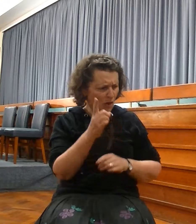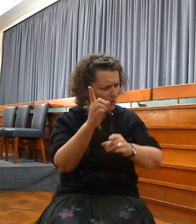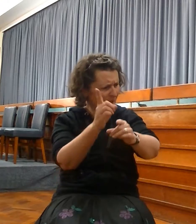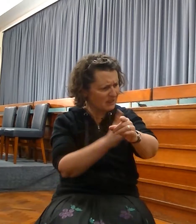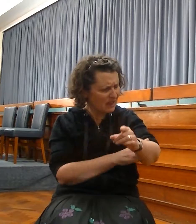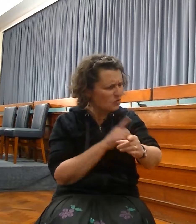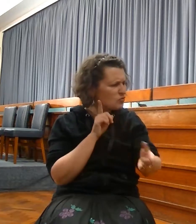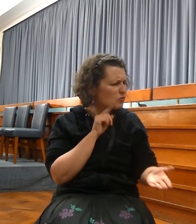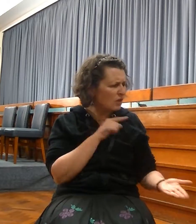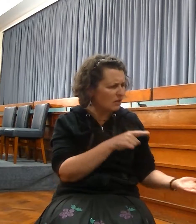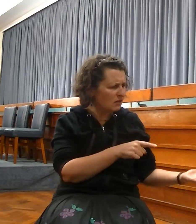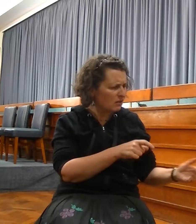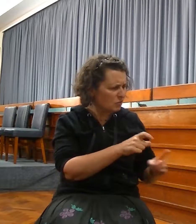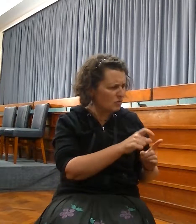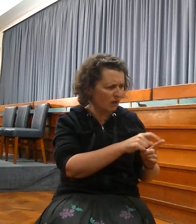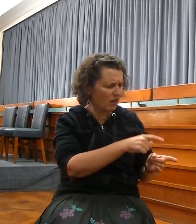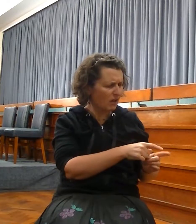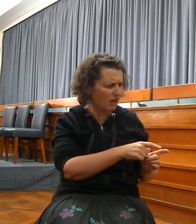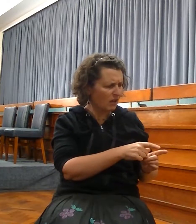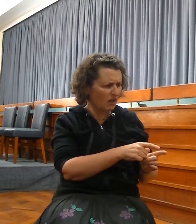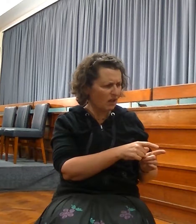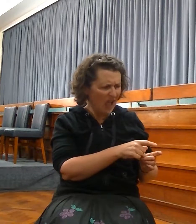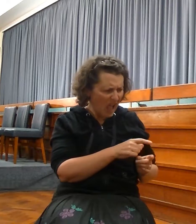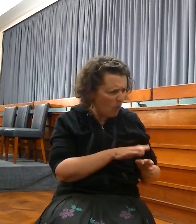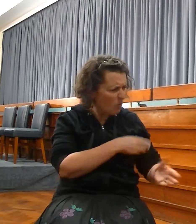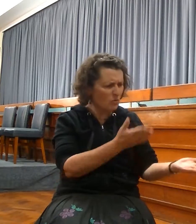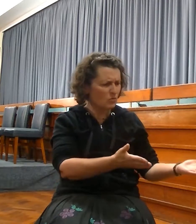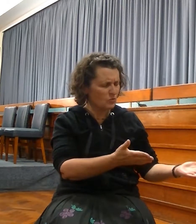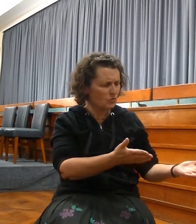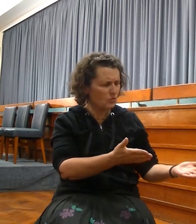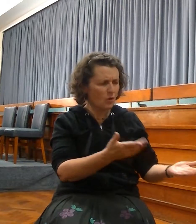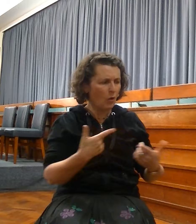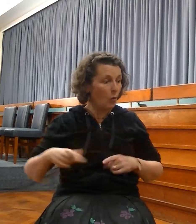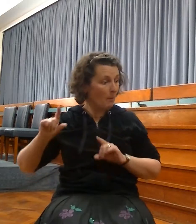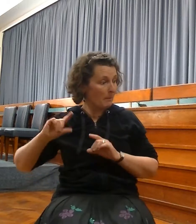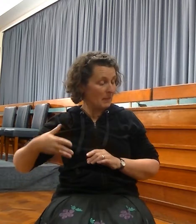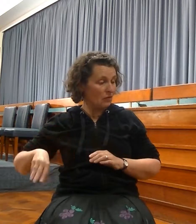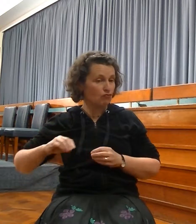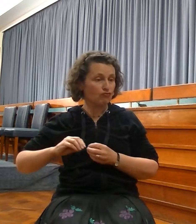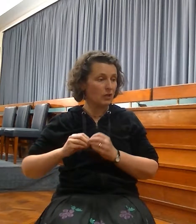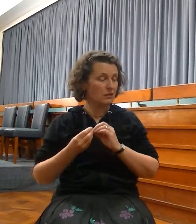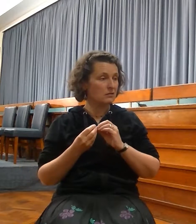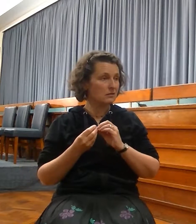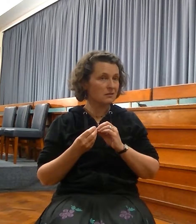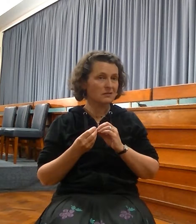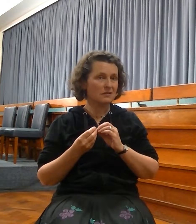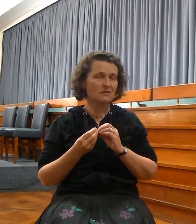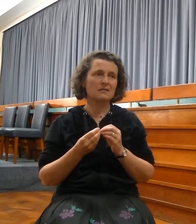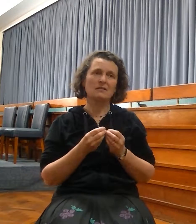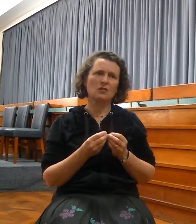For the Lord hath created a new thing in the earth. A woman shall compass a man. One